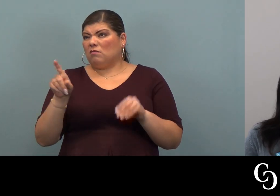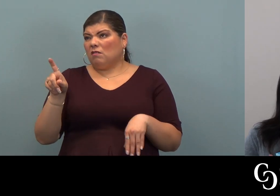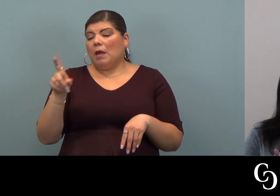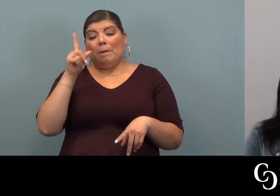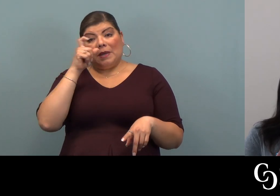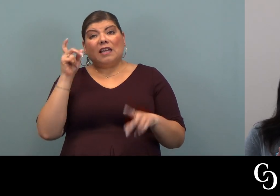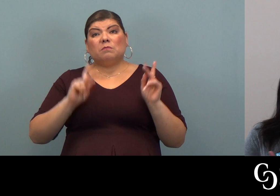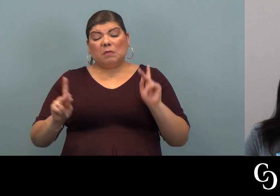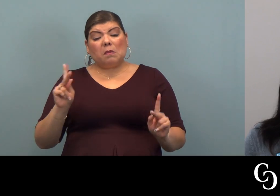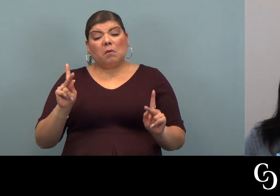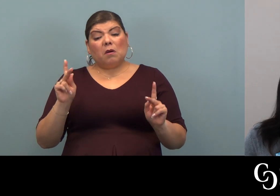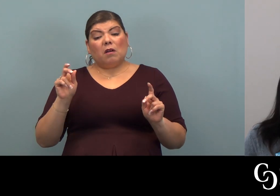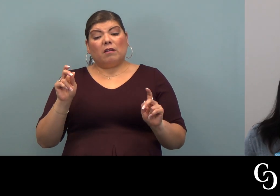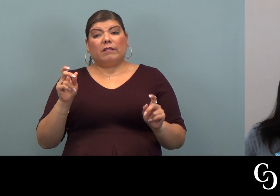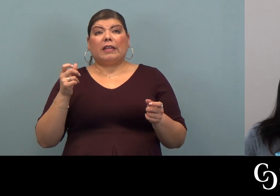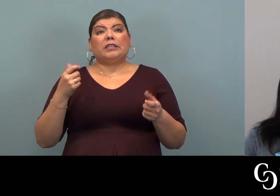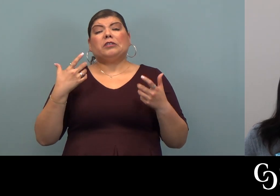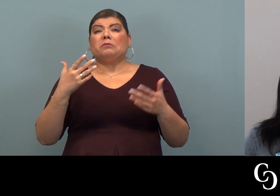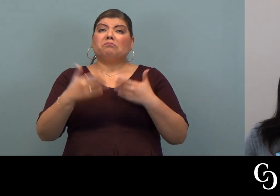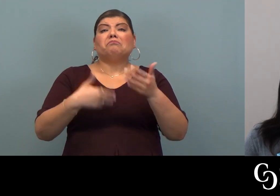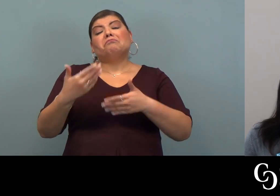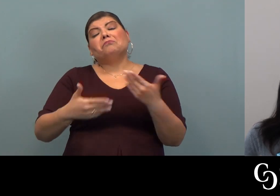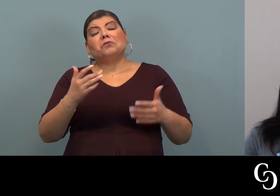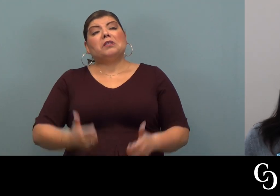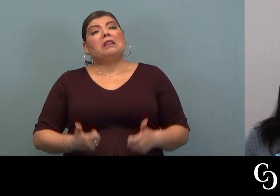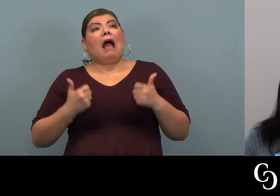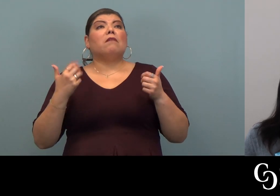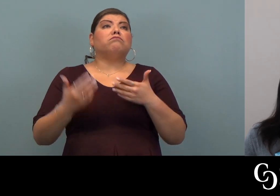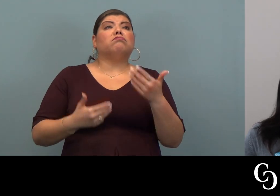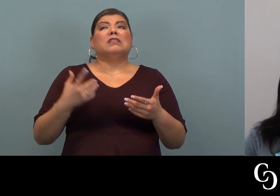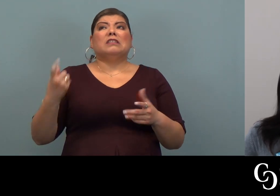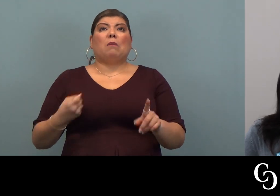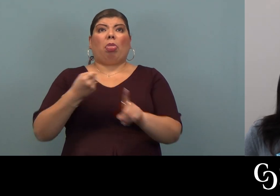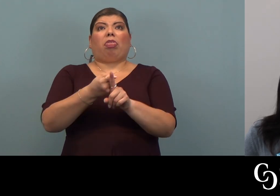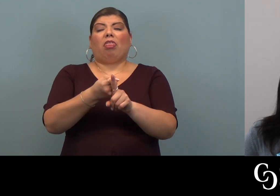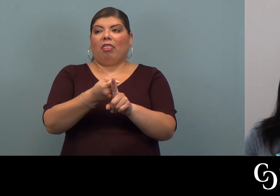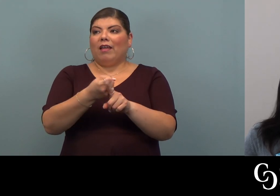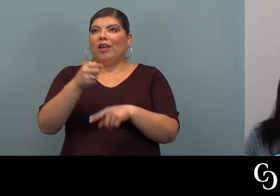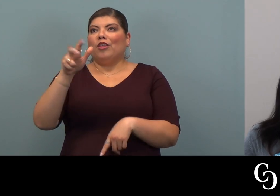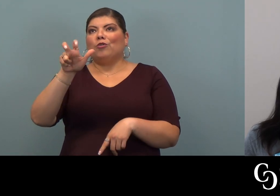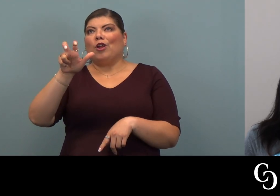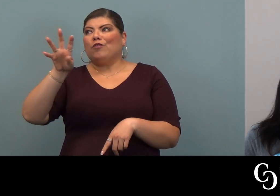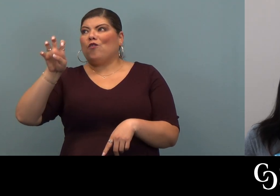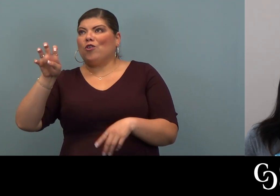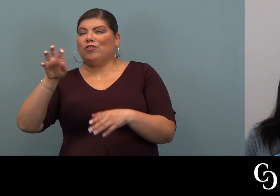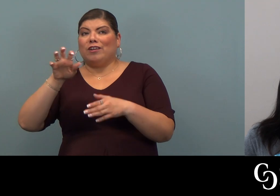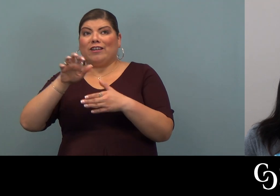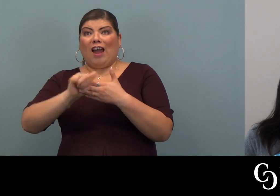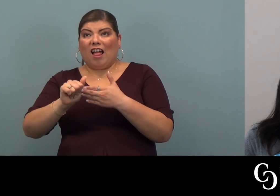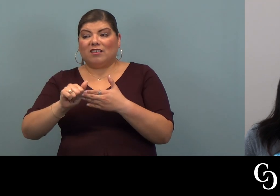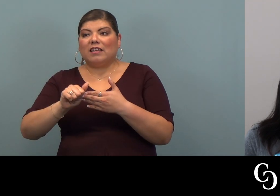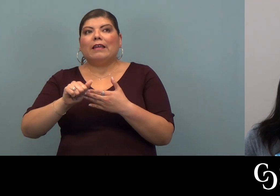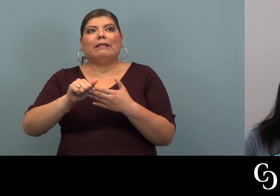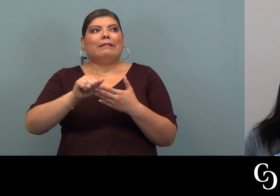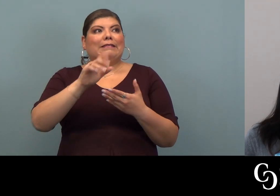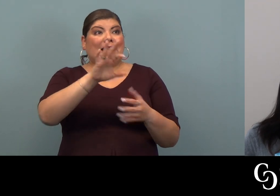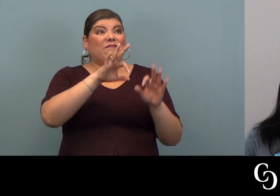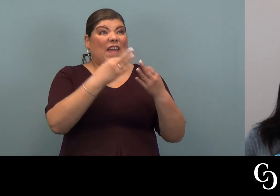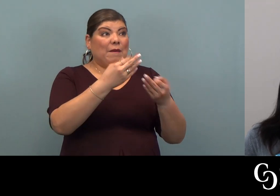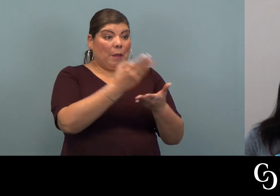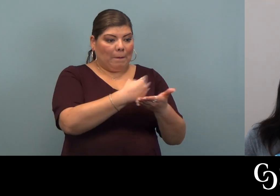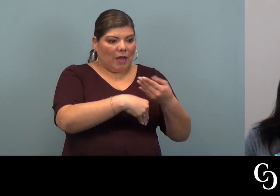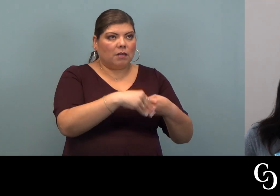Because folks can be, you know, trucking right along. Something happens, three, four hundred bucks, that will throw a family's budget off